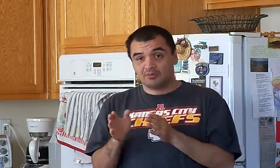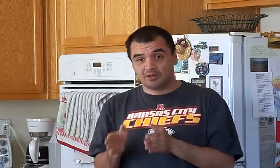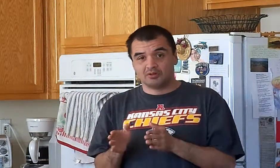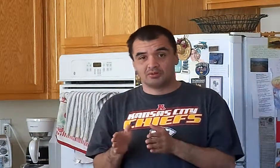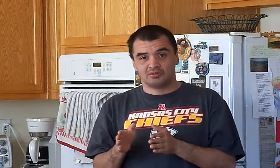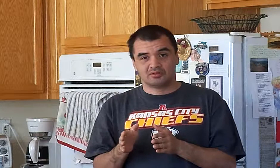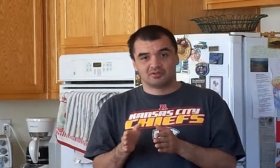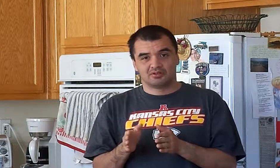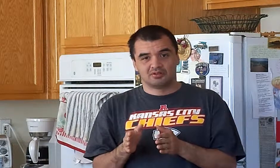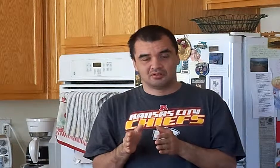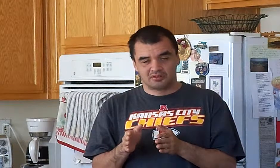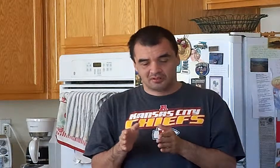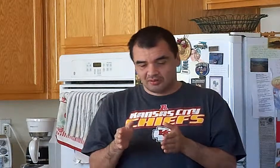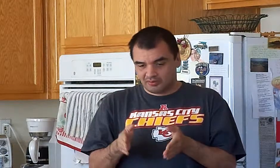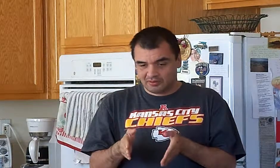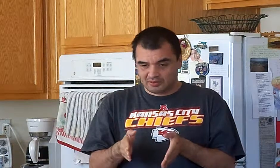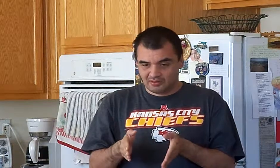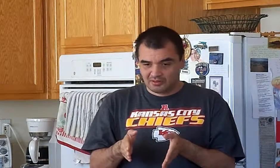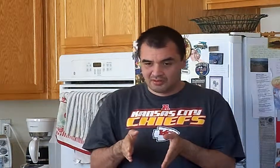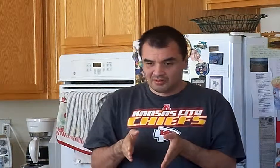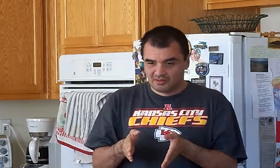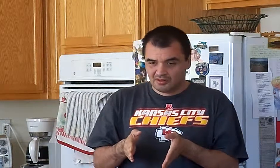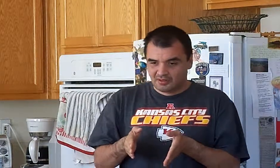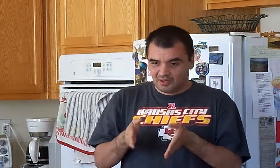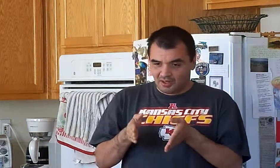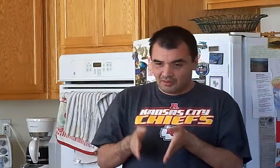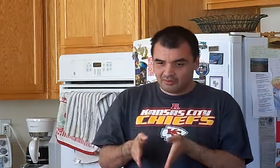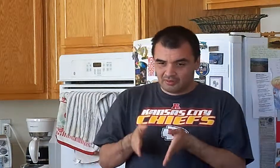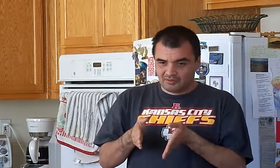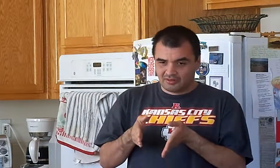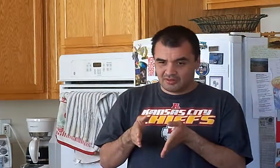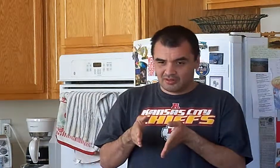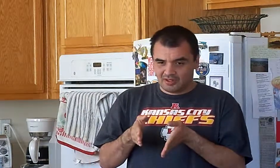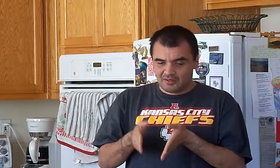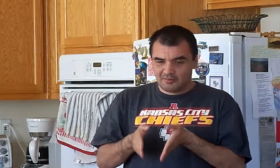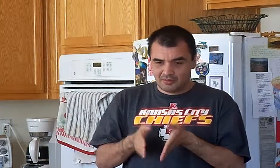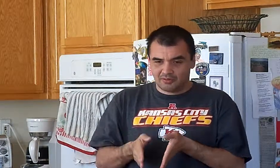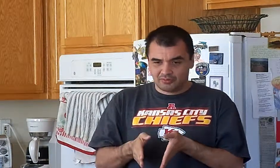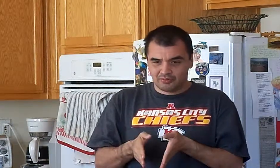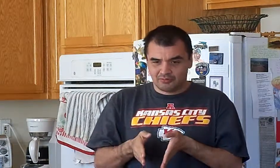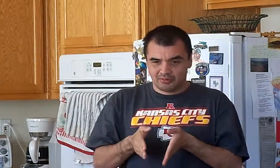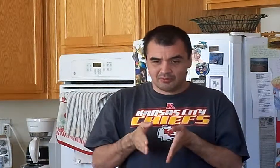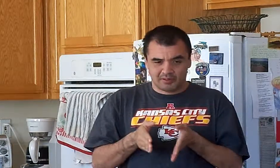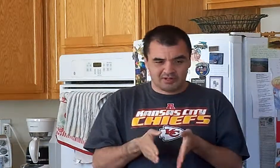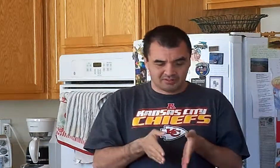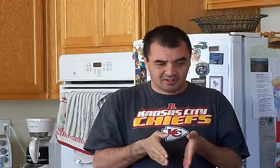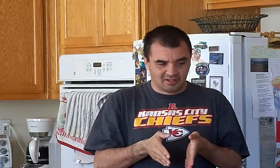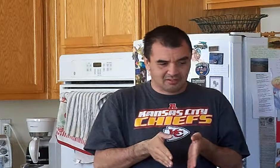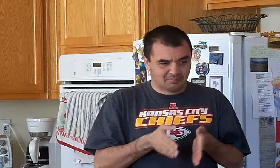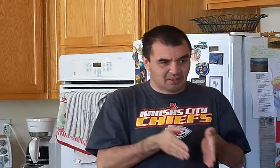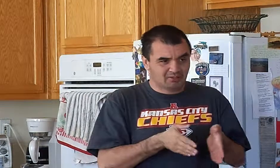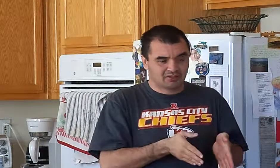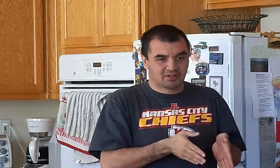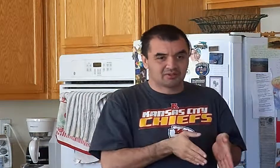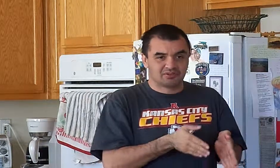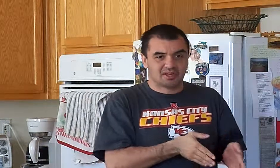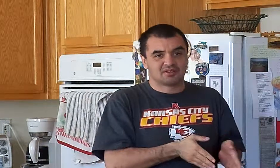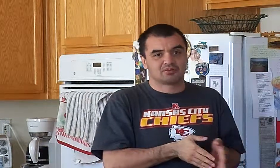Rose, it says what did, how does Amy Rose being roboticized balance out Sally's